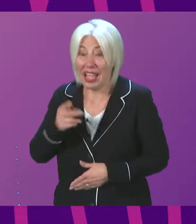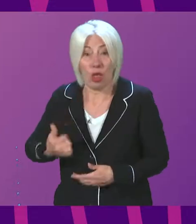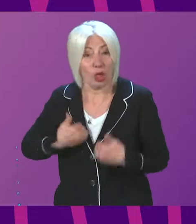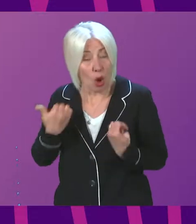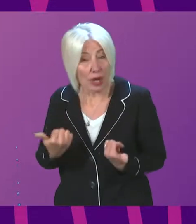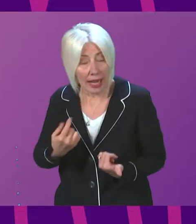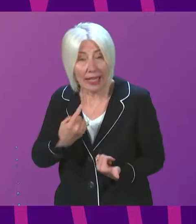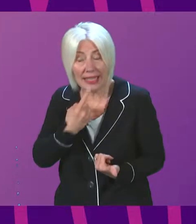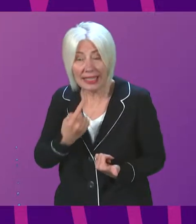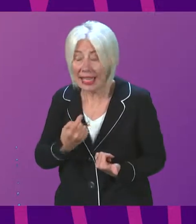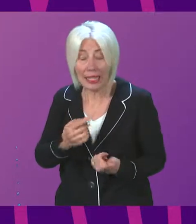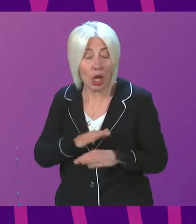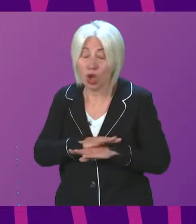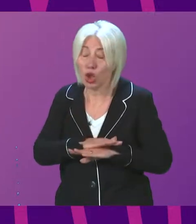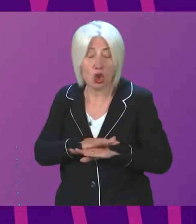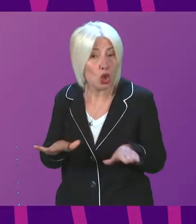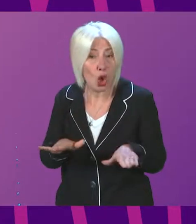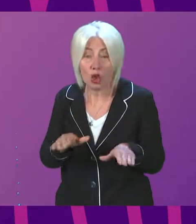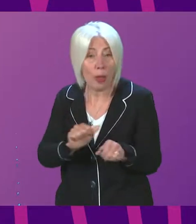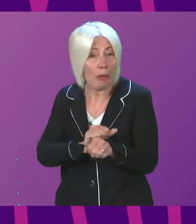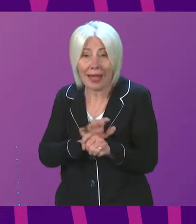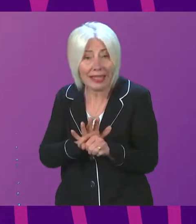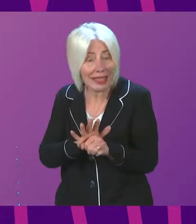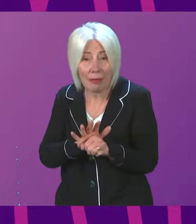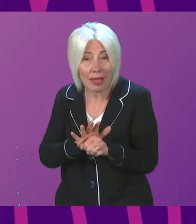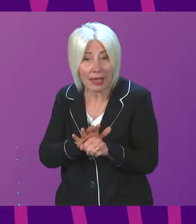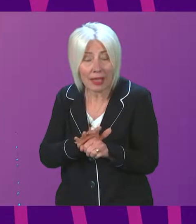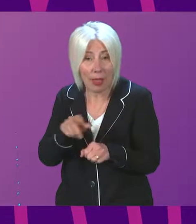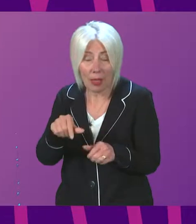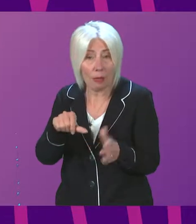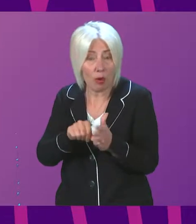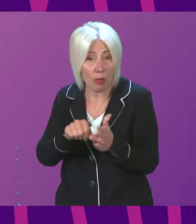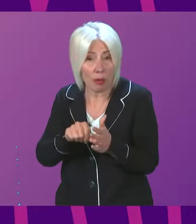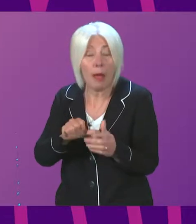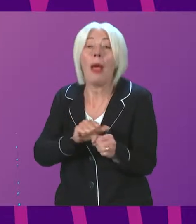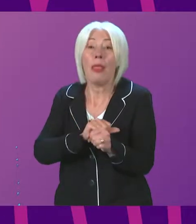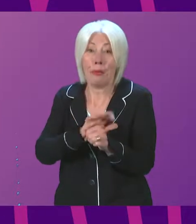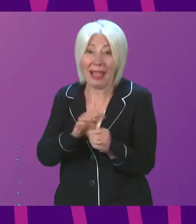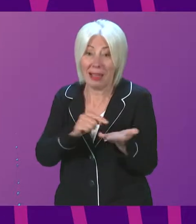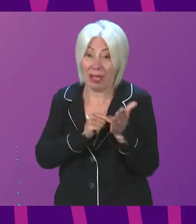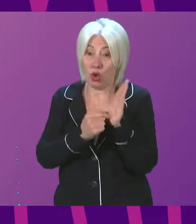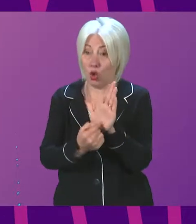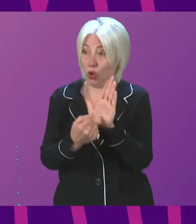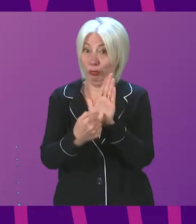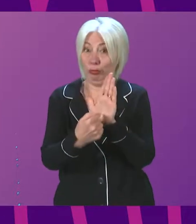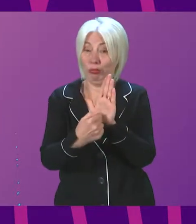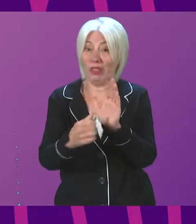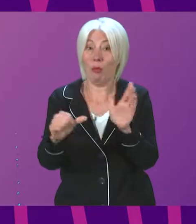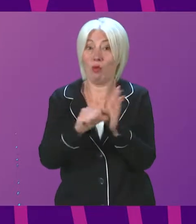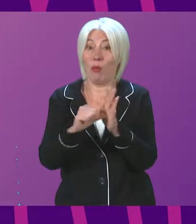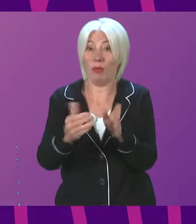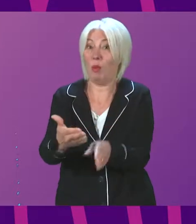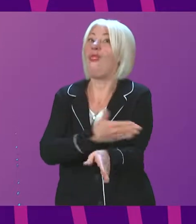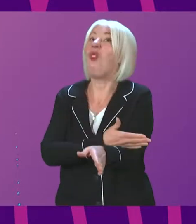said this. It is not the pandemic that has caused the shortage. The pandemic has laid bare the shortages that were there before.